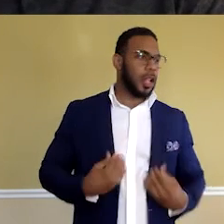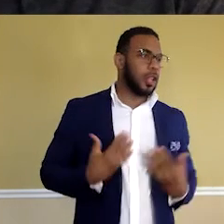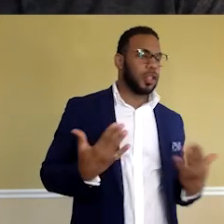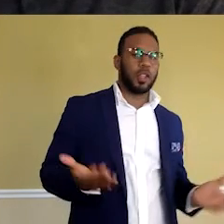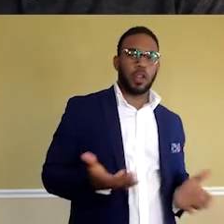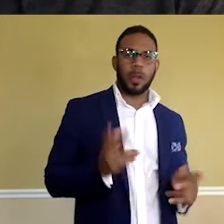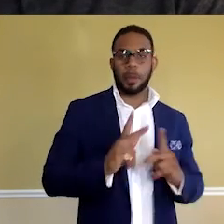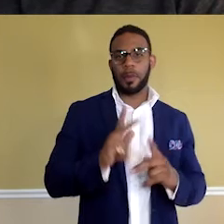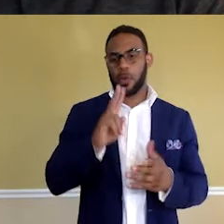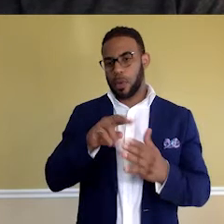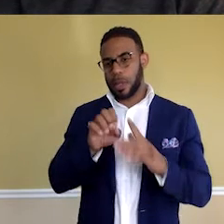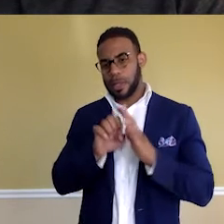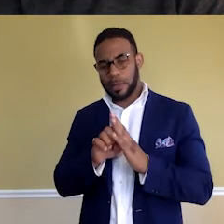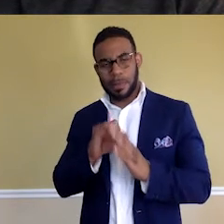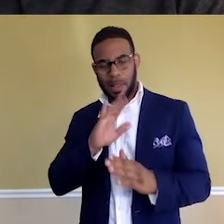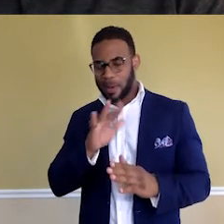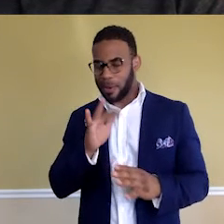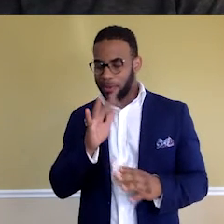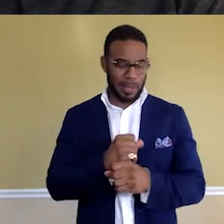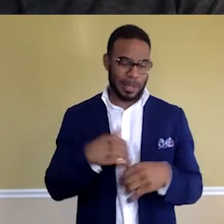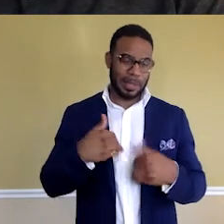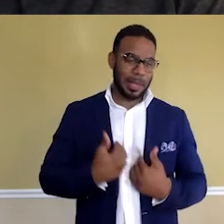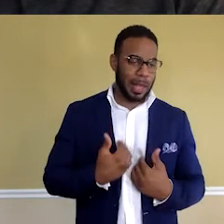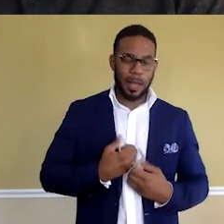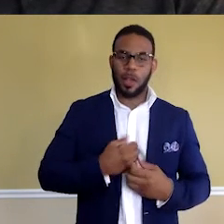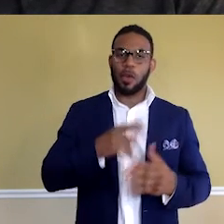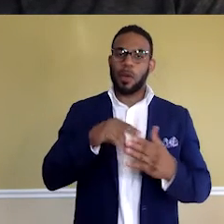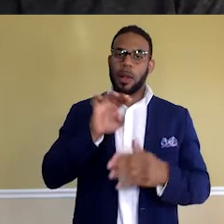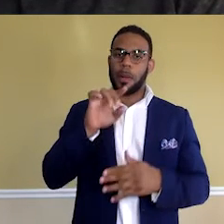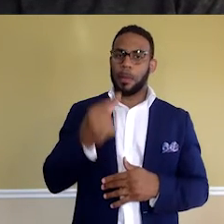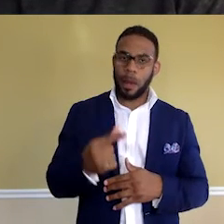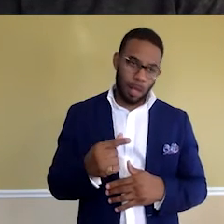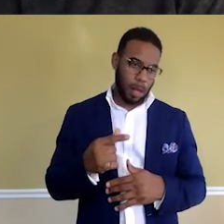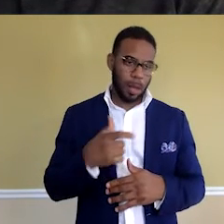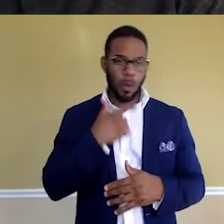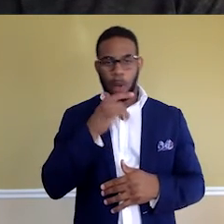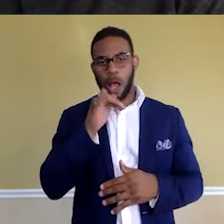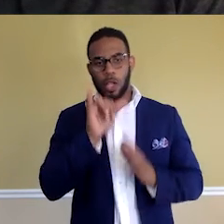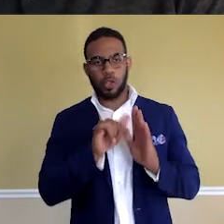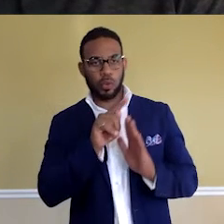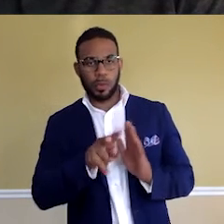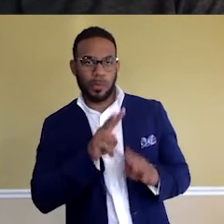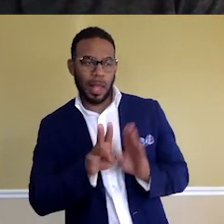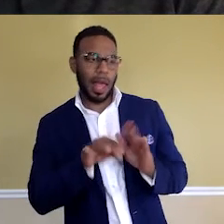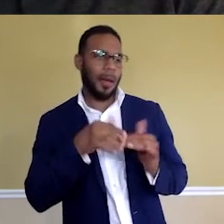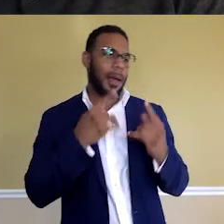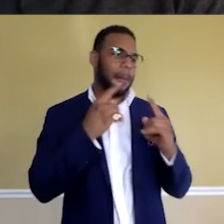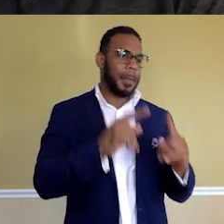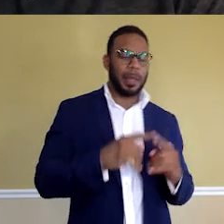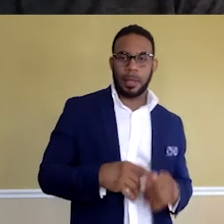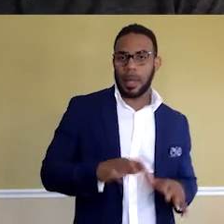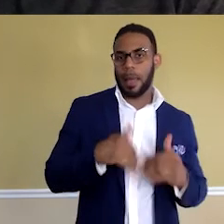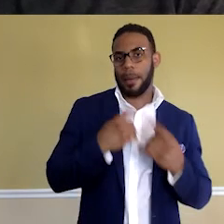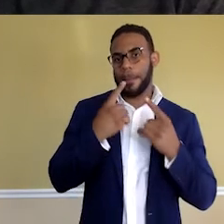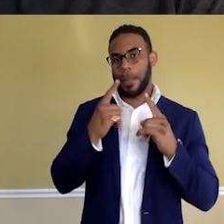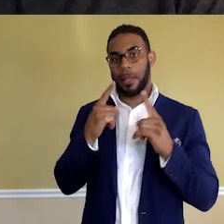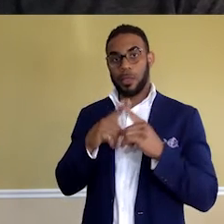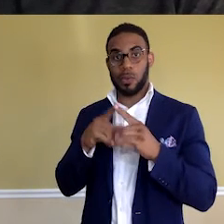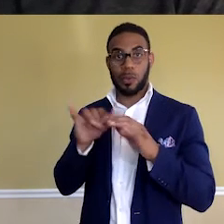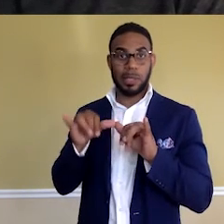reading examples. I'll never get tired of reading the blogs, watching the YouTube videos of how I made it, you know, how I made it to engineer in nine